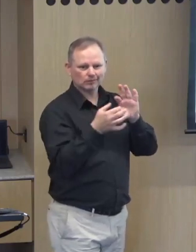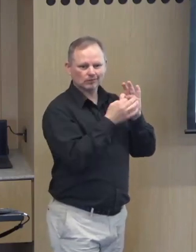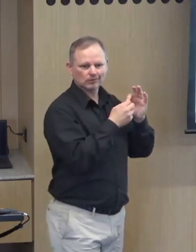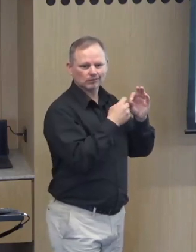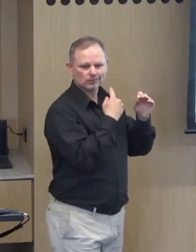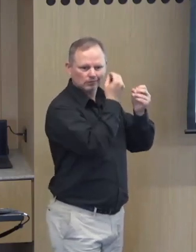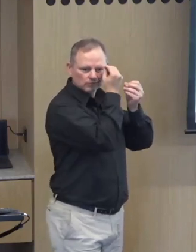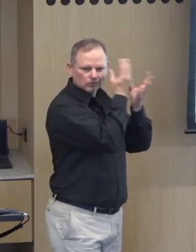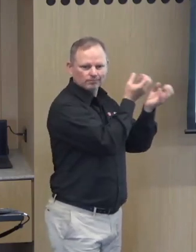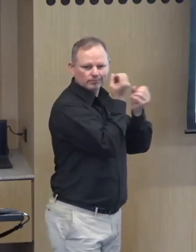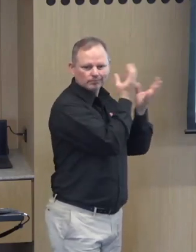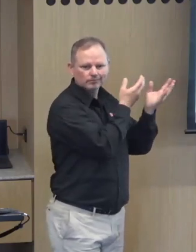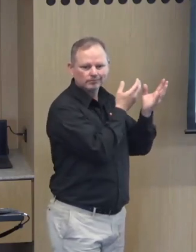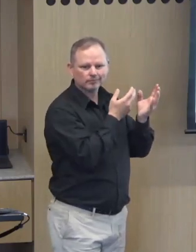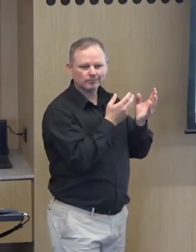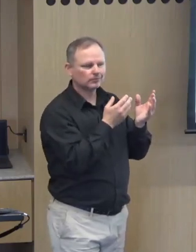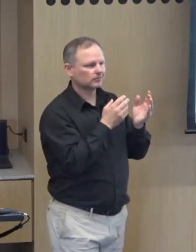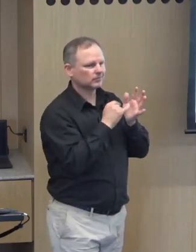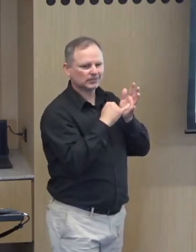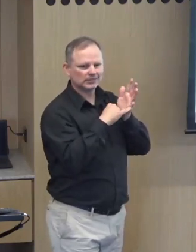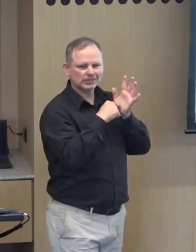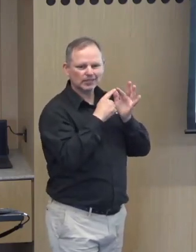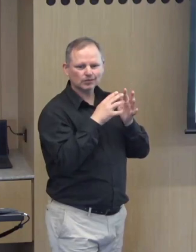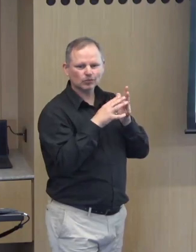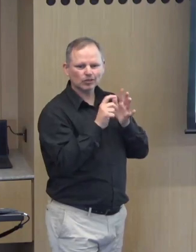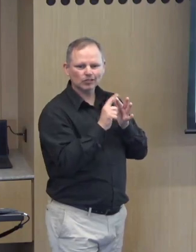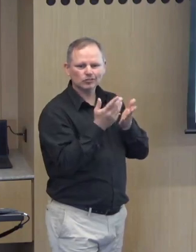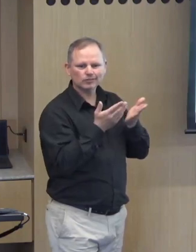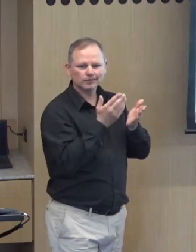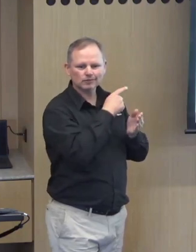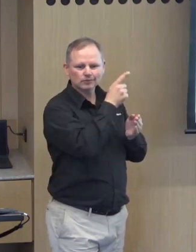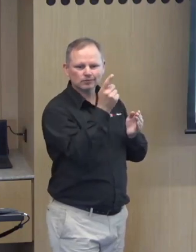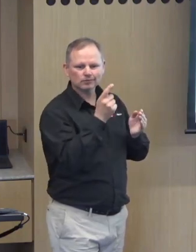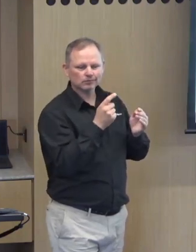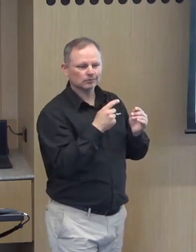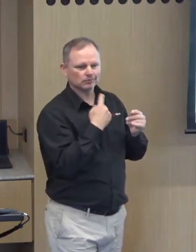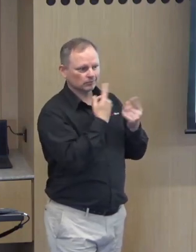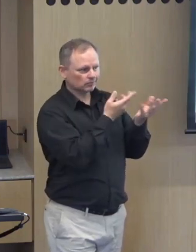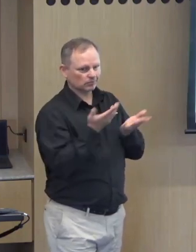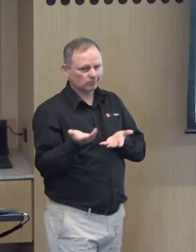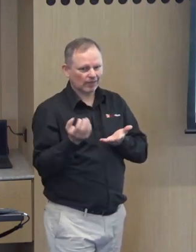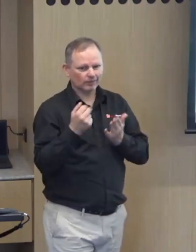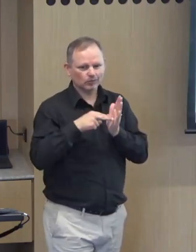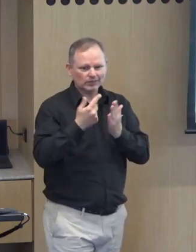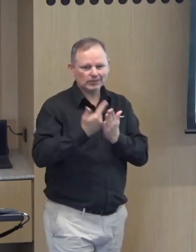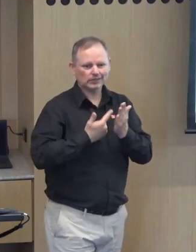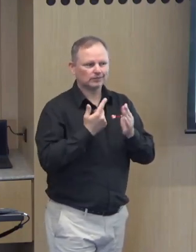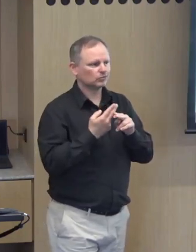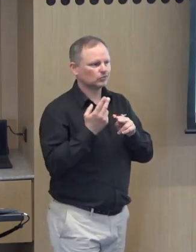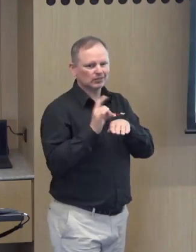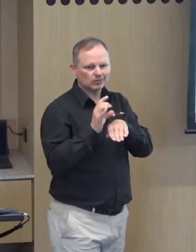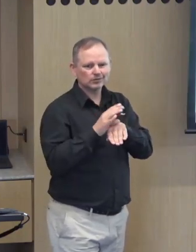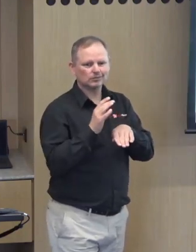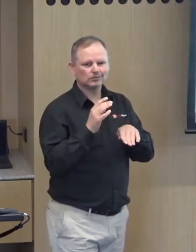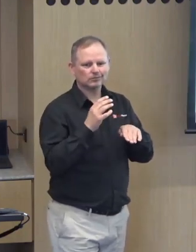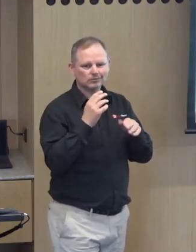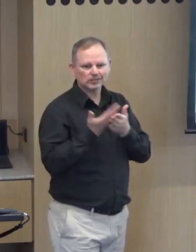and referral lists that we can probably use and provide and inform and the statewide services that are out there and we say well we know that there's a waiting list for